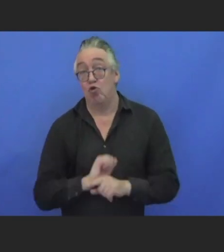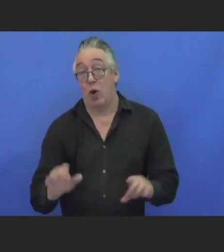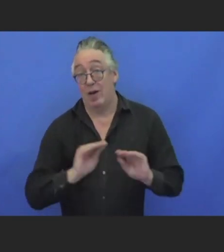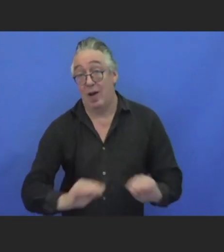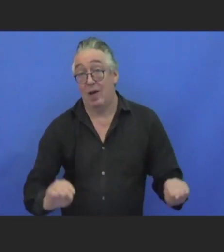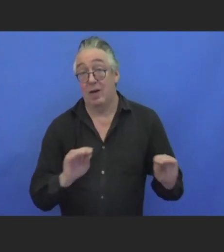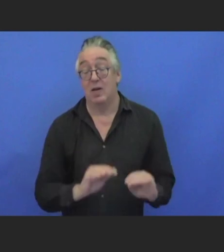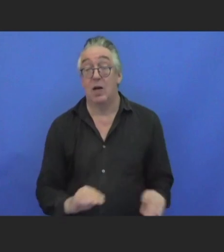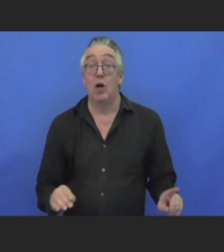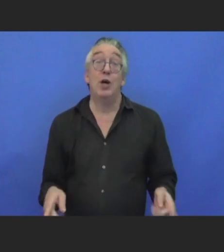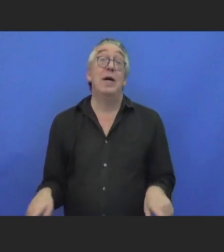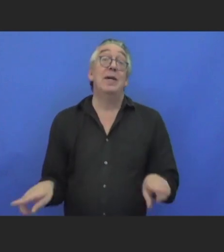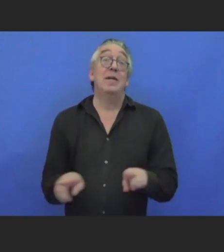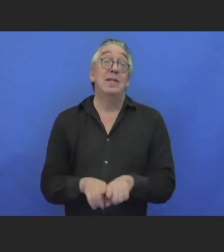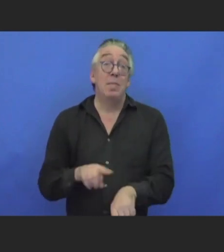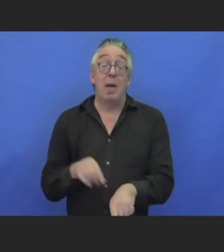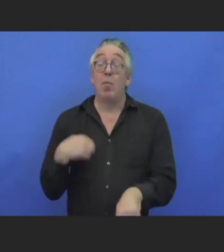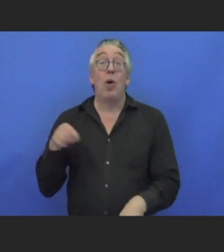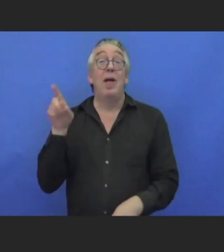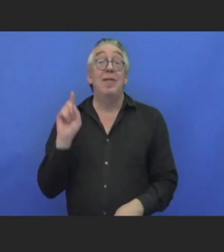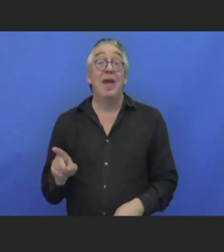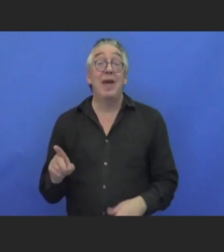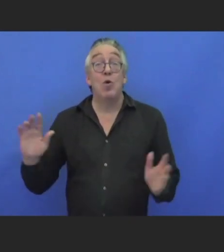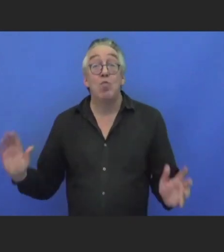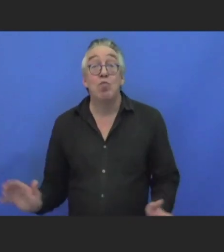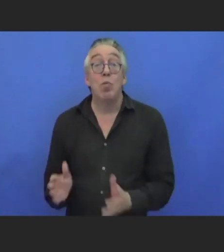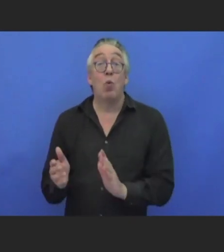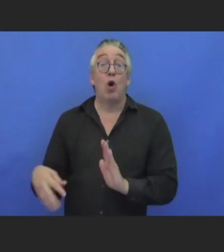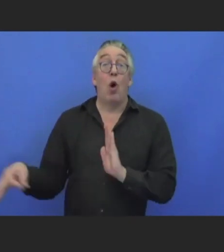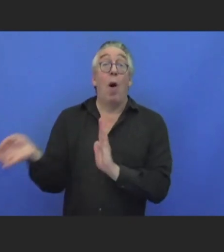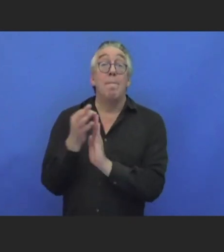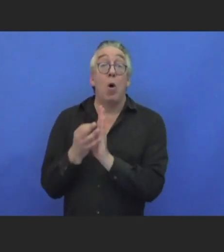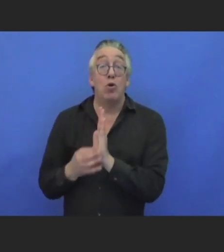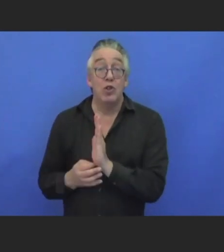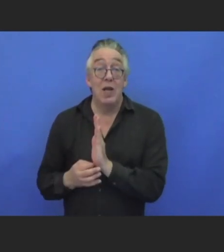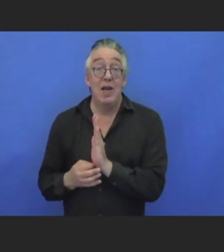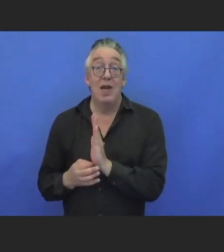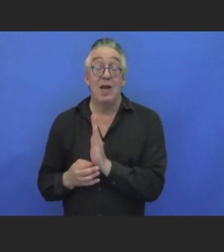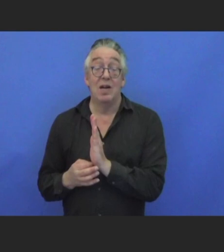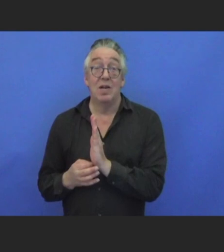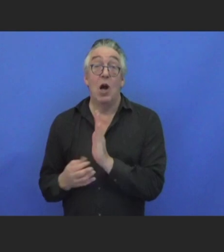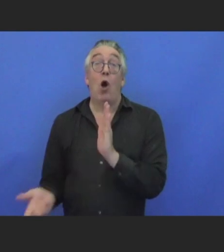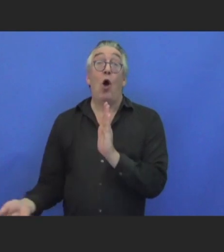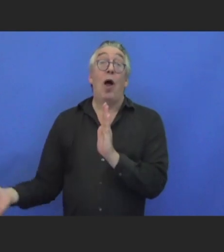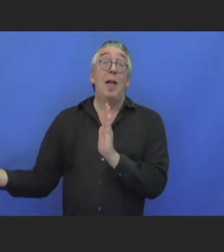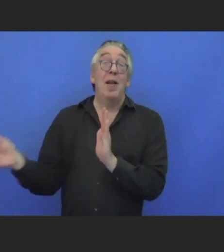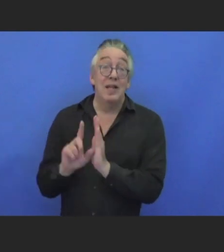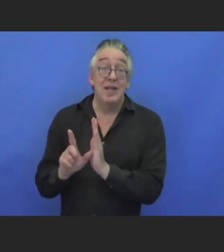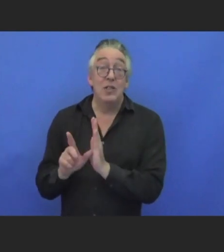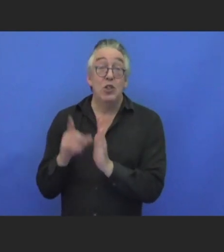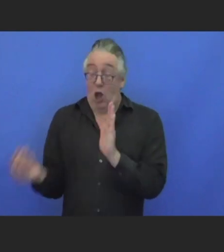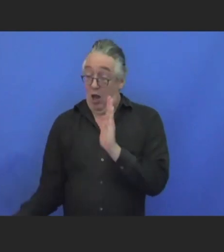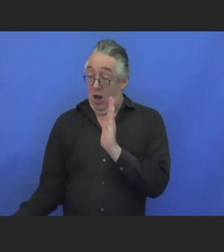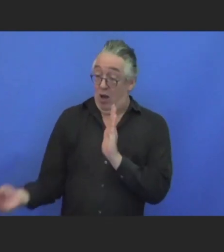the legislation and policy, which includes captioning, sign language, and any other accessibility which should be